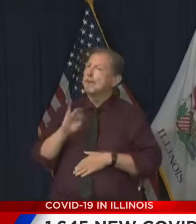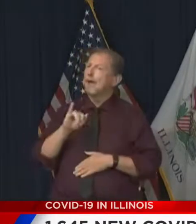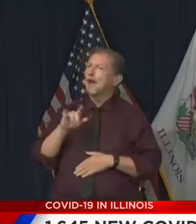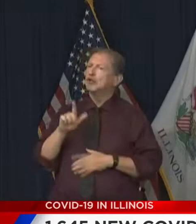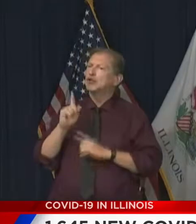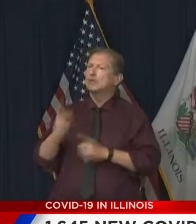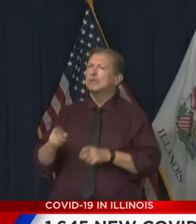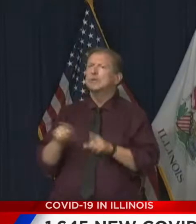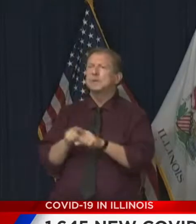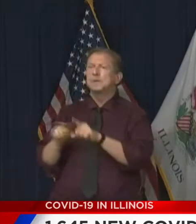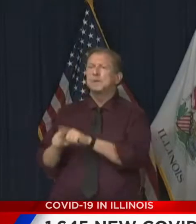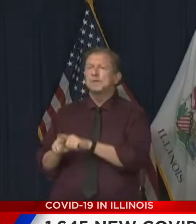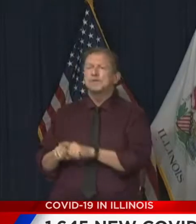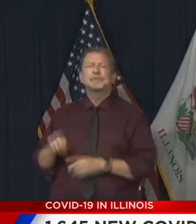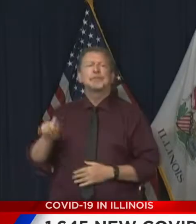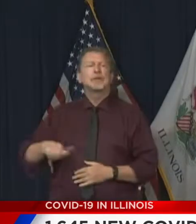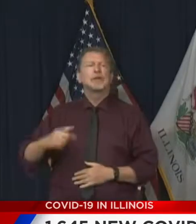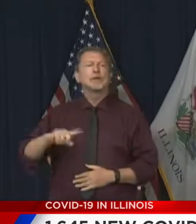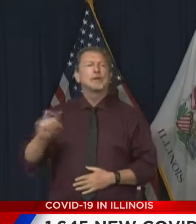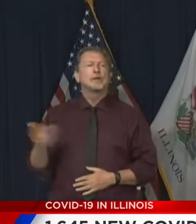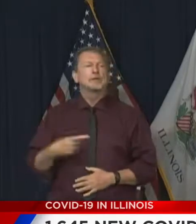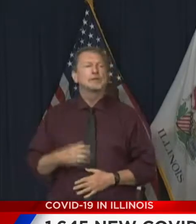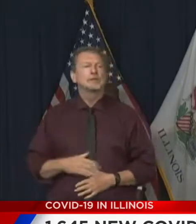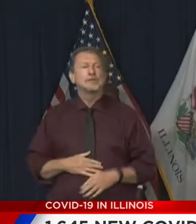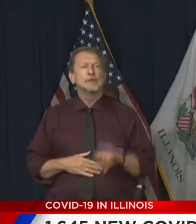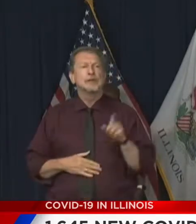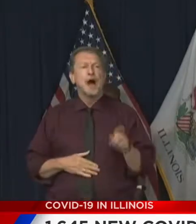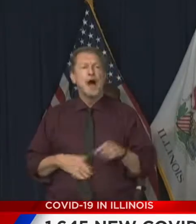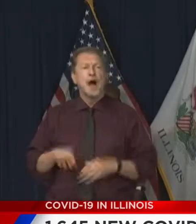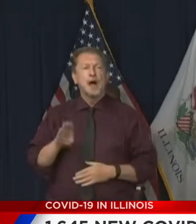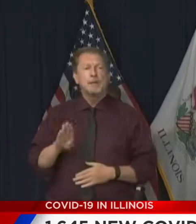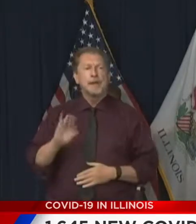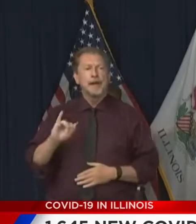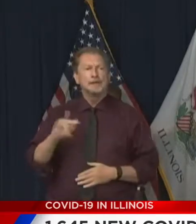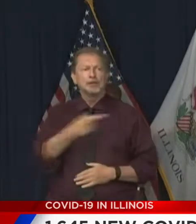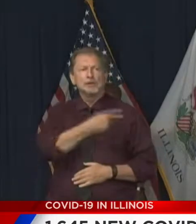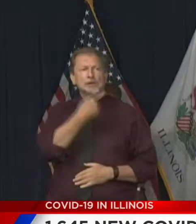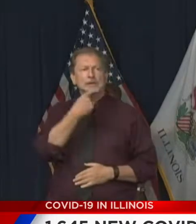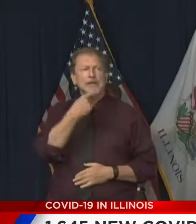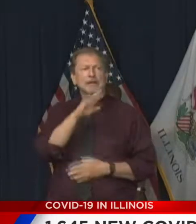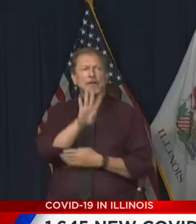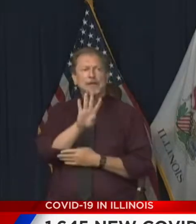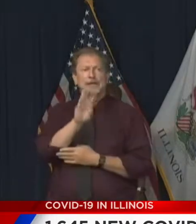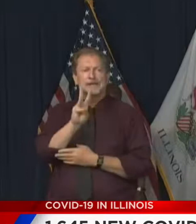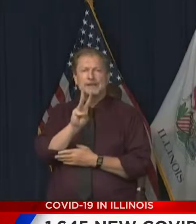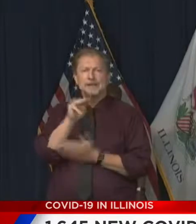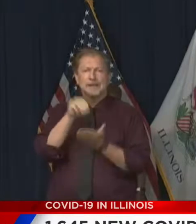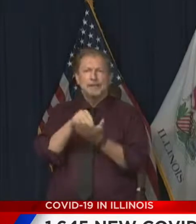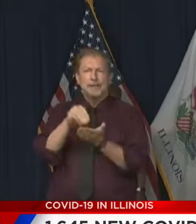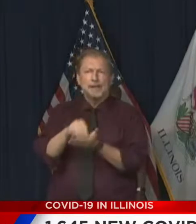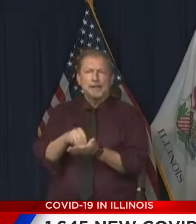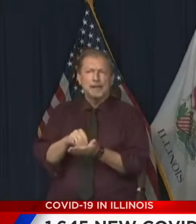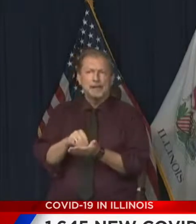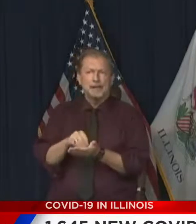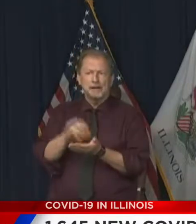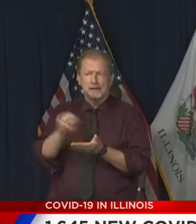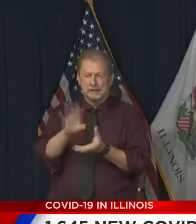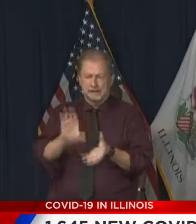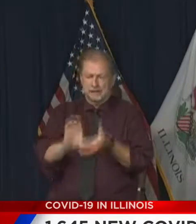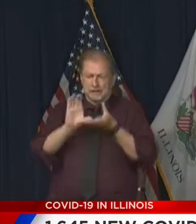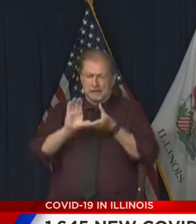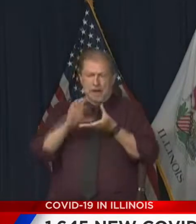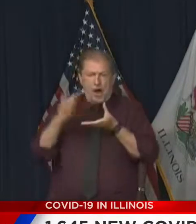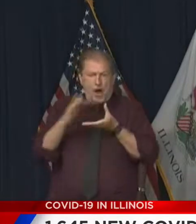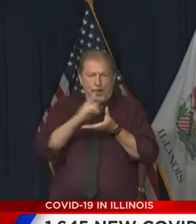All right. One more question. About the BIG program. 46 million basically has been identified now to go out to